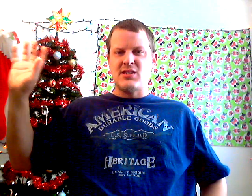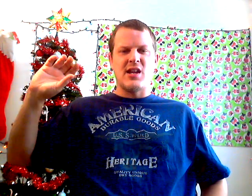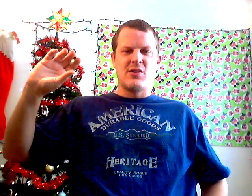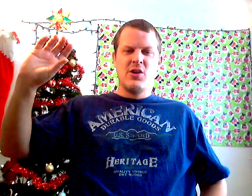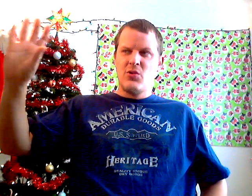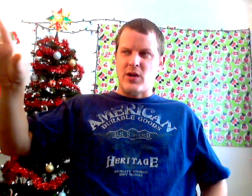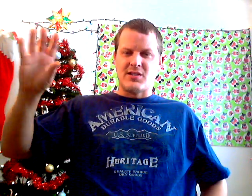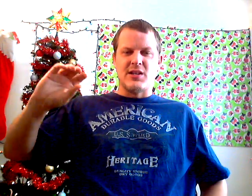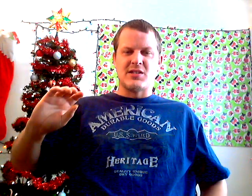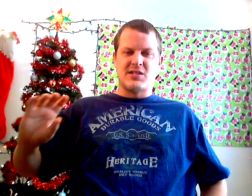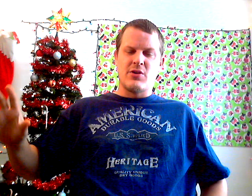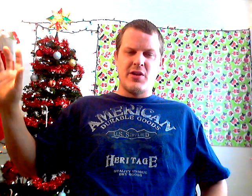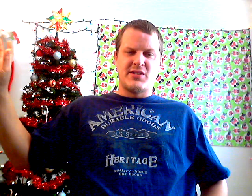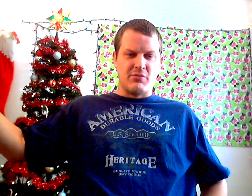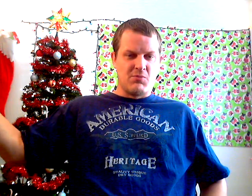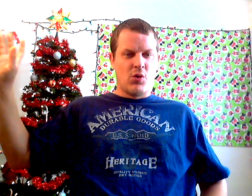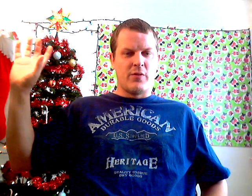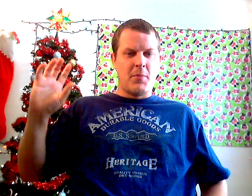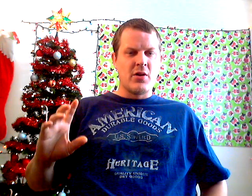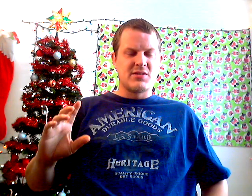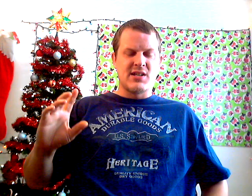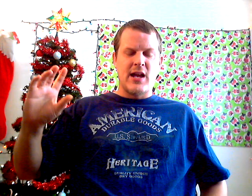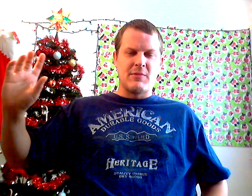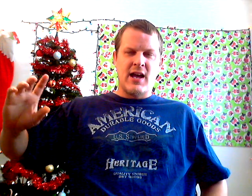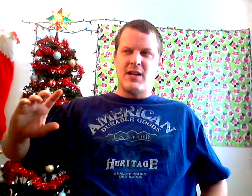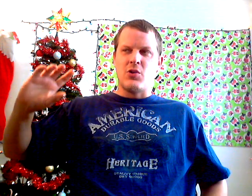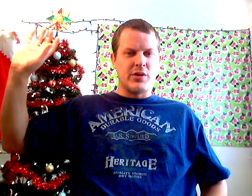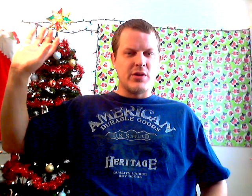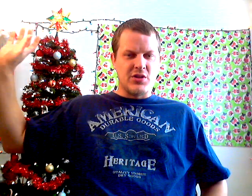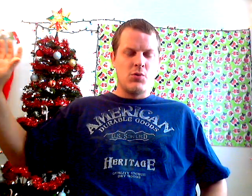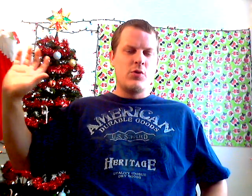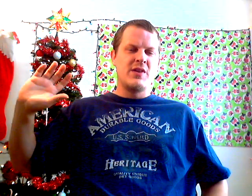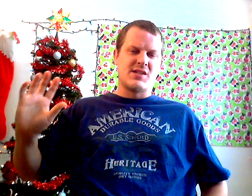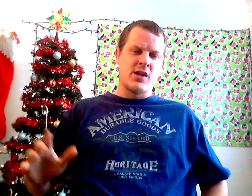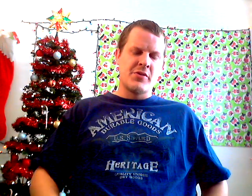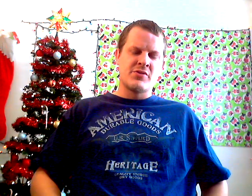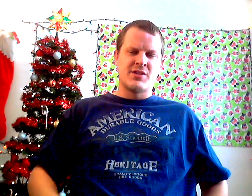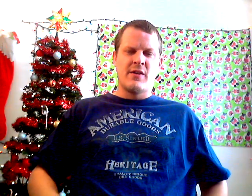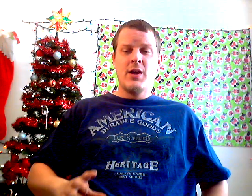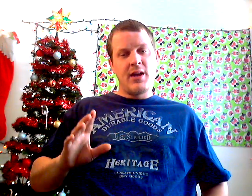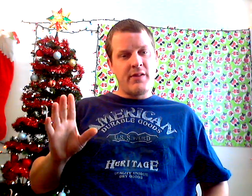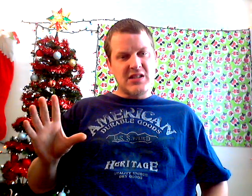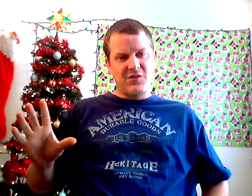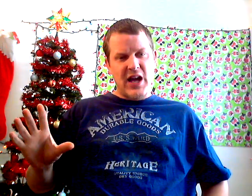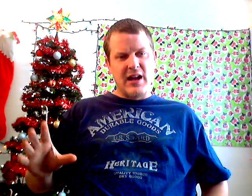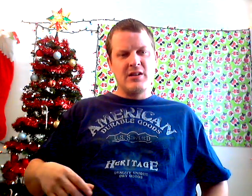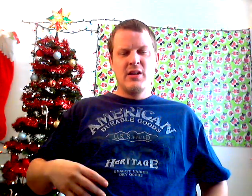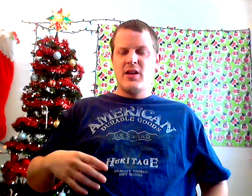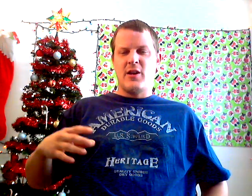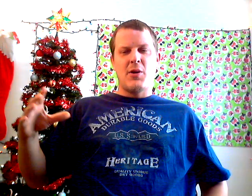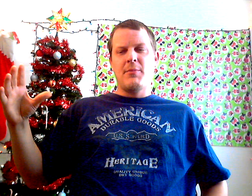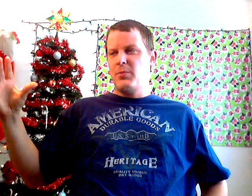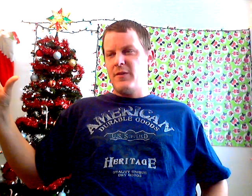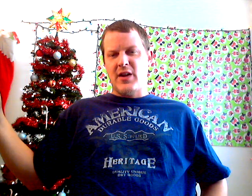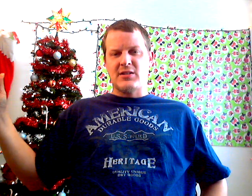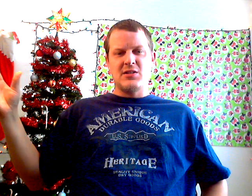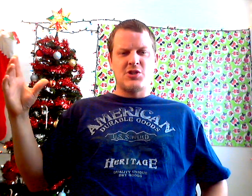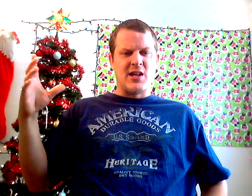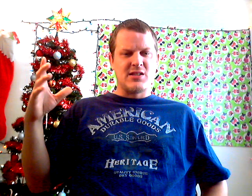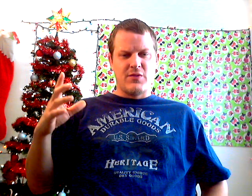didn't take wrestling as serious. He was more of a part-time guy going to do movies and other stuff. And that's fine. And it probably affected his chance of